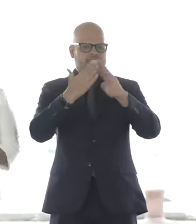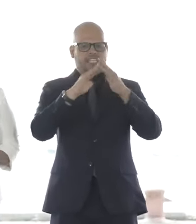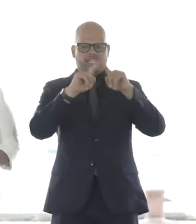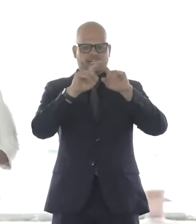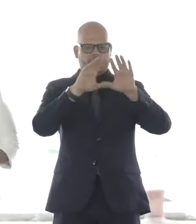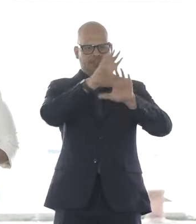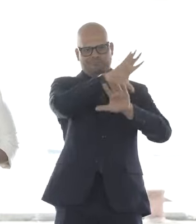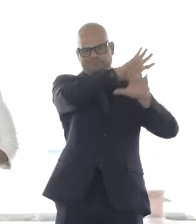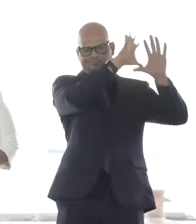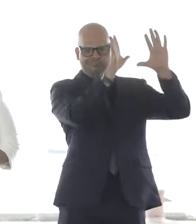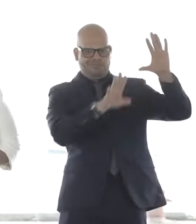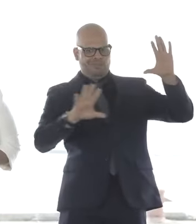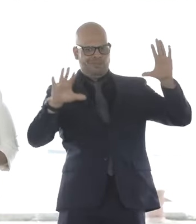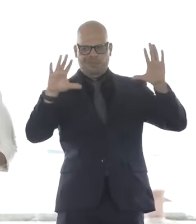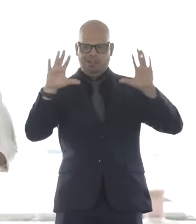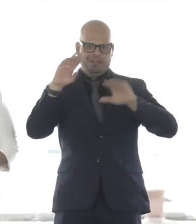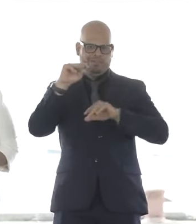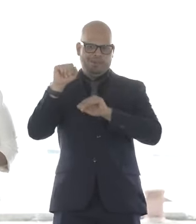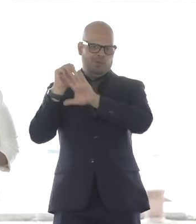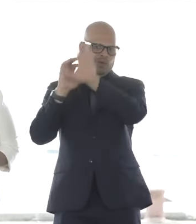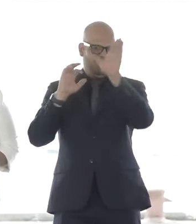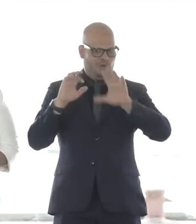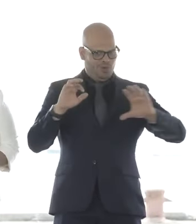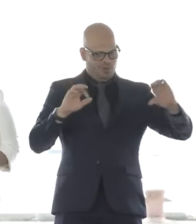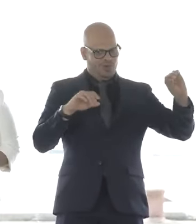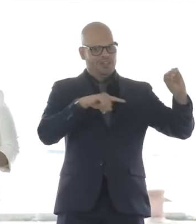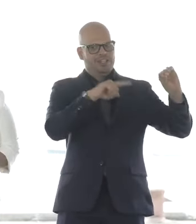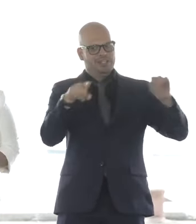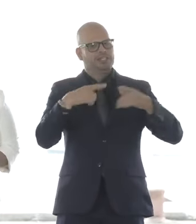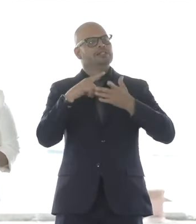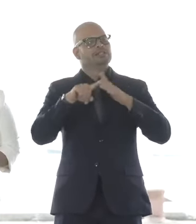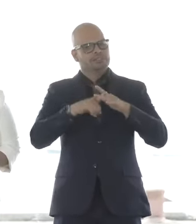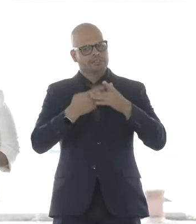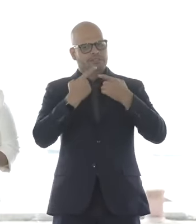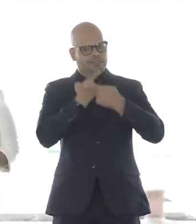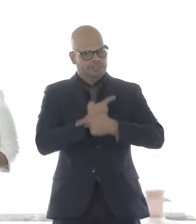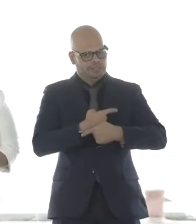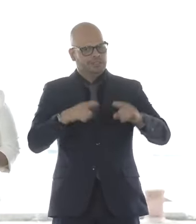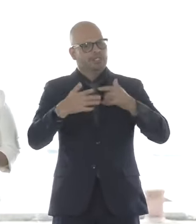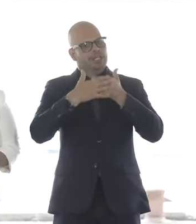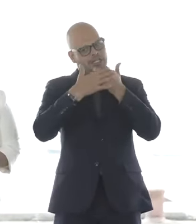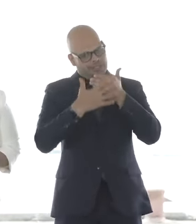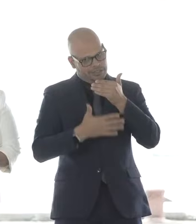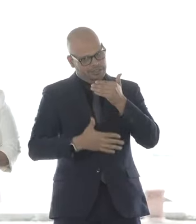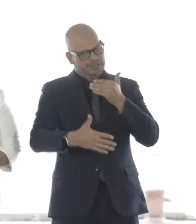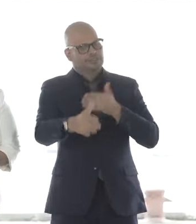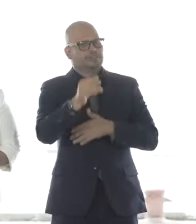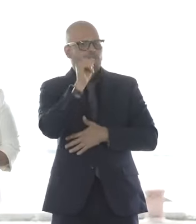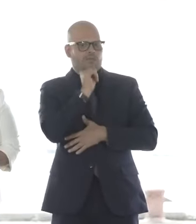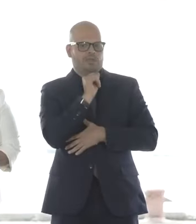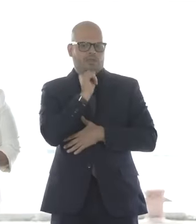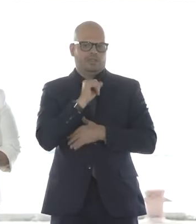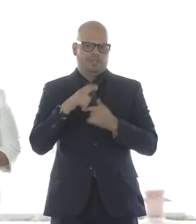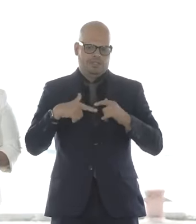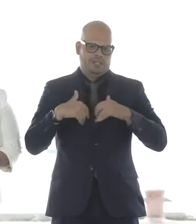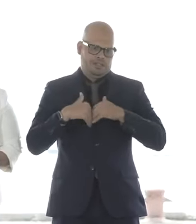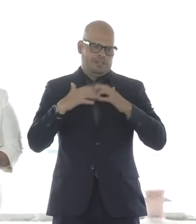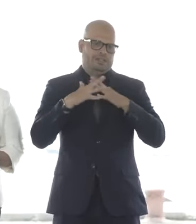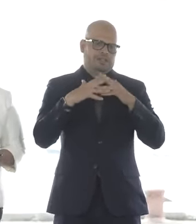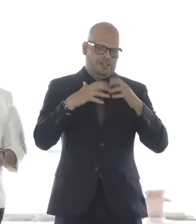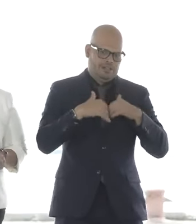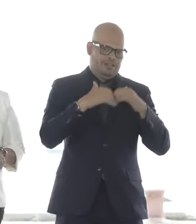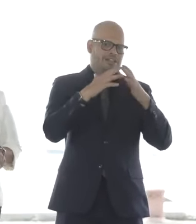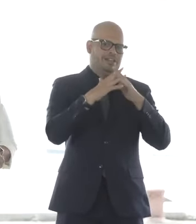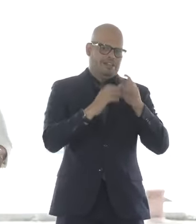now and get through all of the rest of it and have it operational. But it's really exciting, and it wouldn't have happened without every single person in this room and so many others.